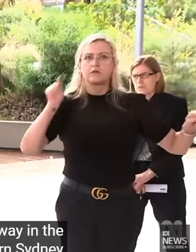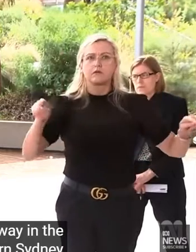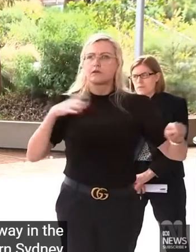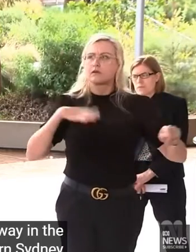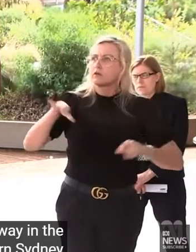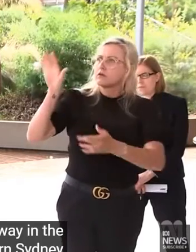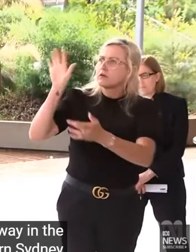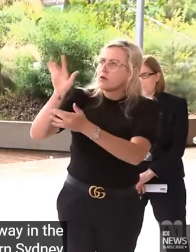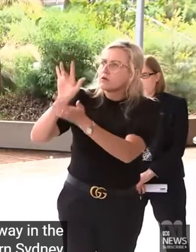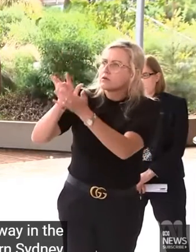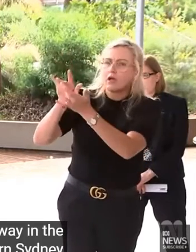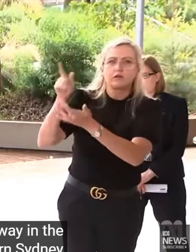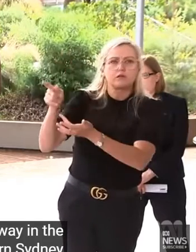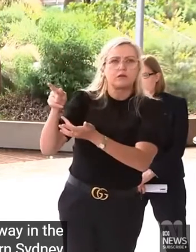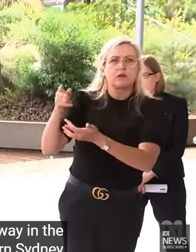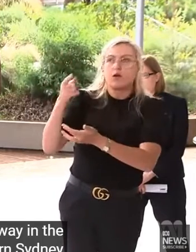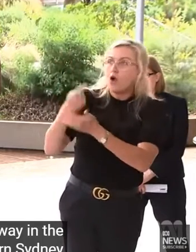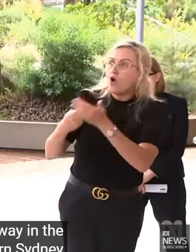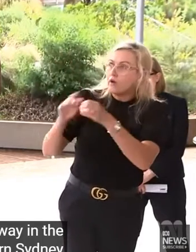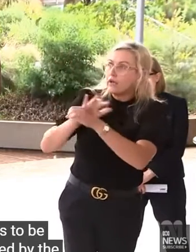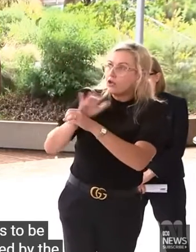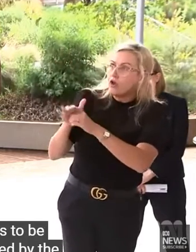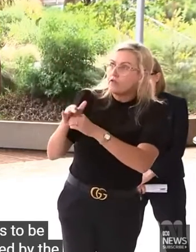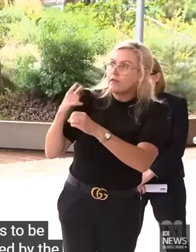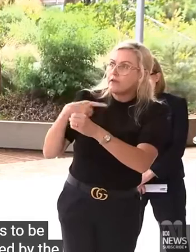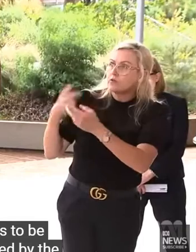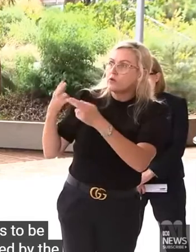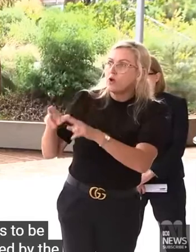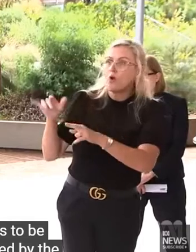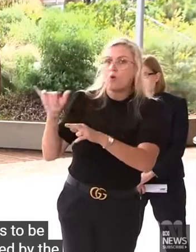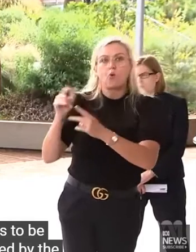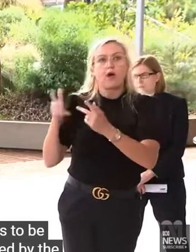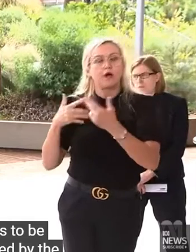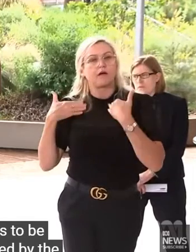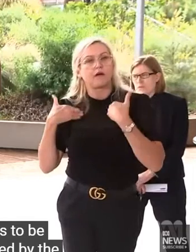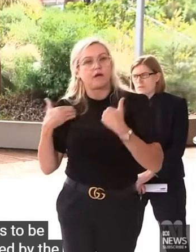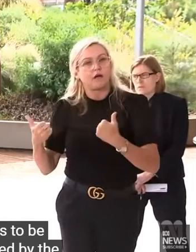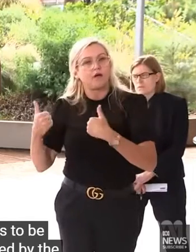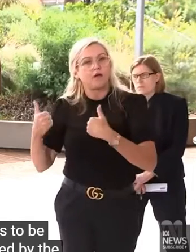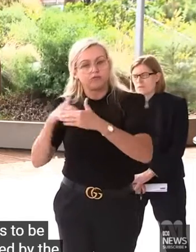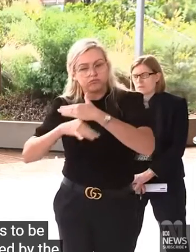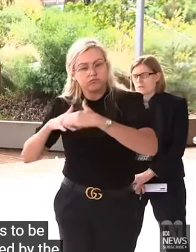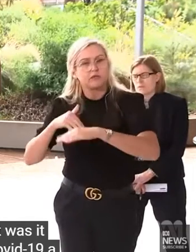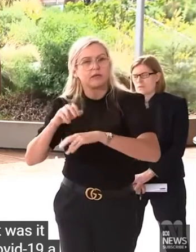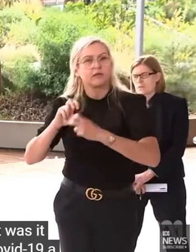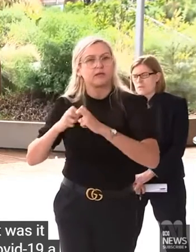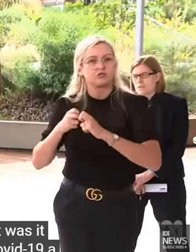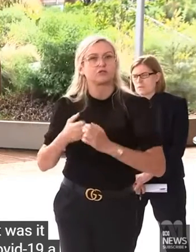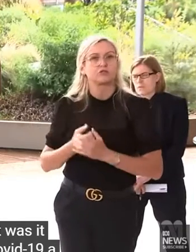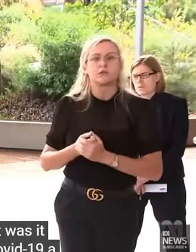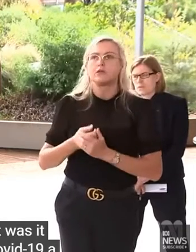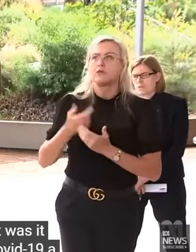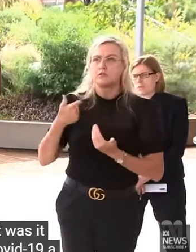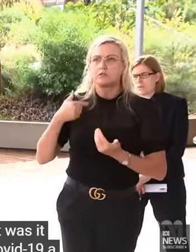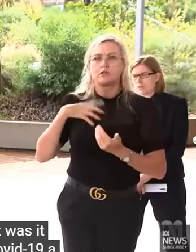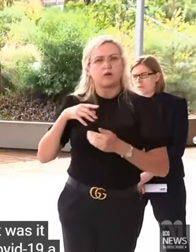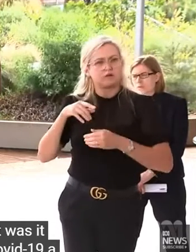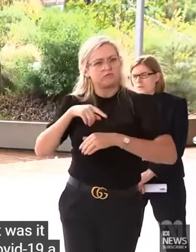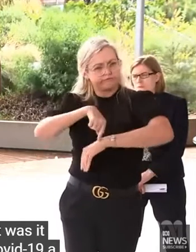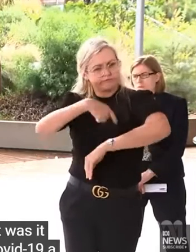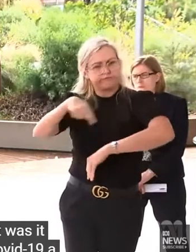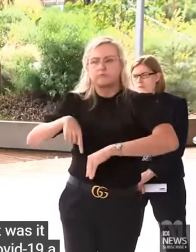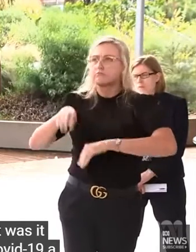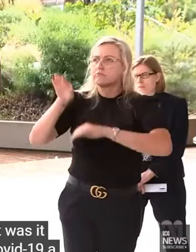by COVID, was it a contributing factor, what other factors were in play? And we talked about that, I think, yesterday and the day before, but